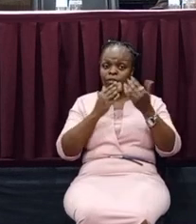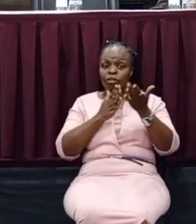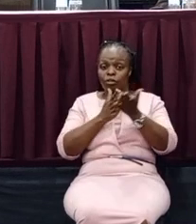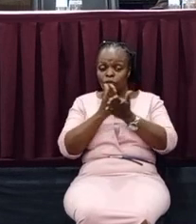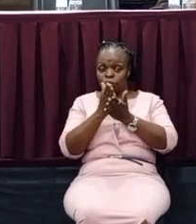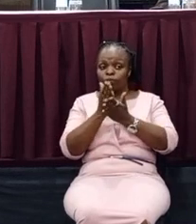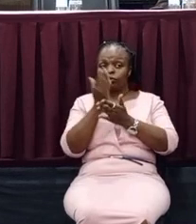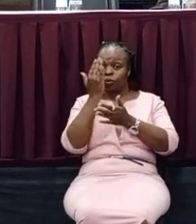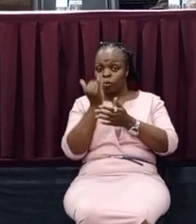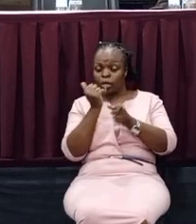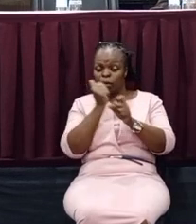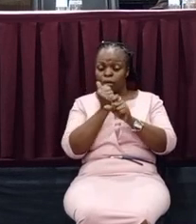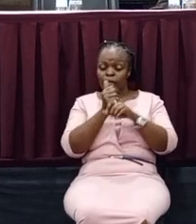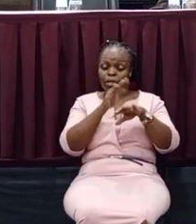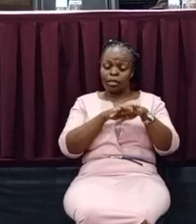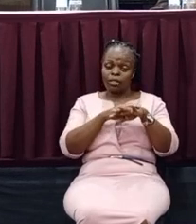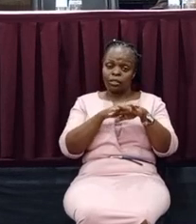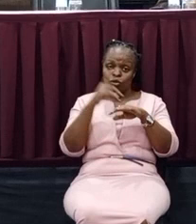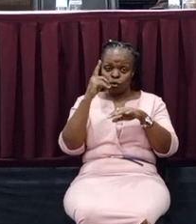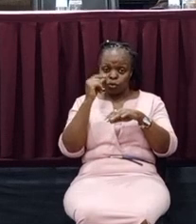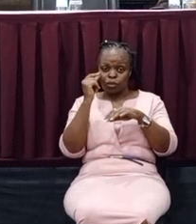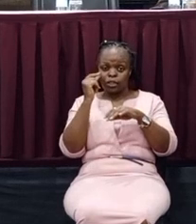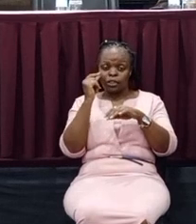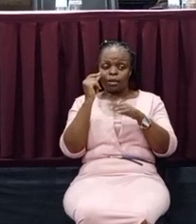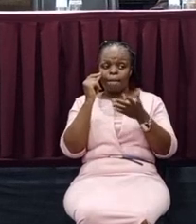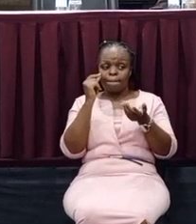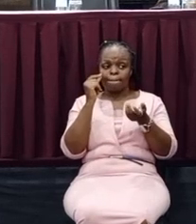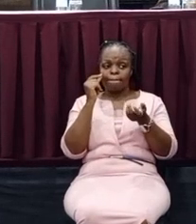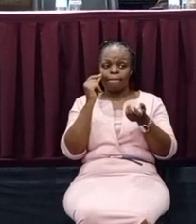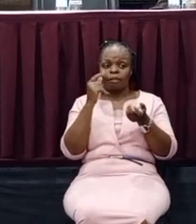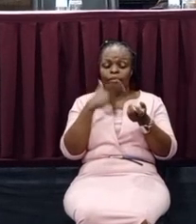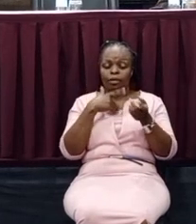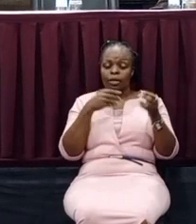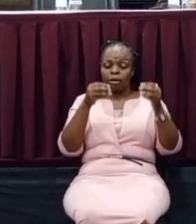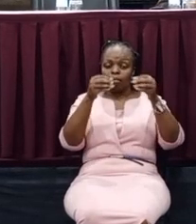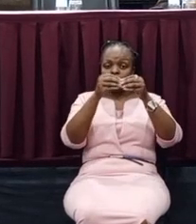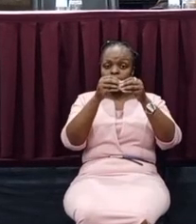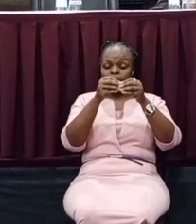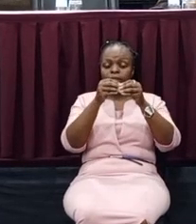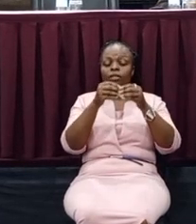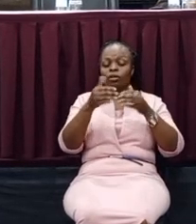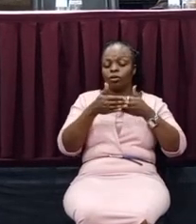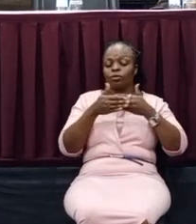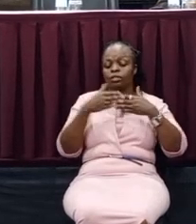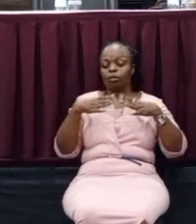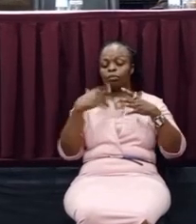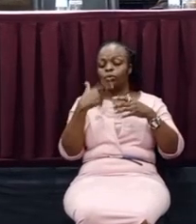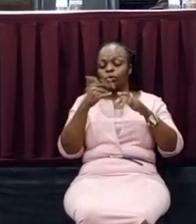working on the coast, I have worked in the coast for a while some time. I met people who stay around beaches. They are called beach boys.